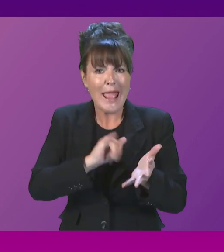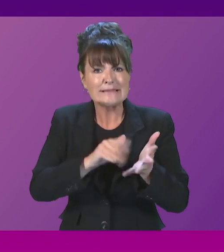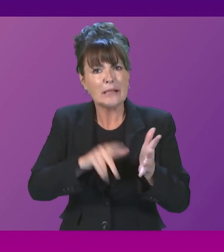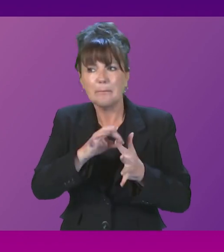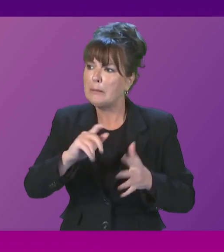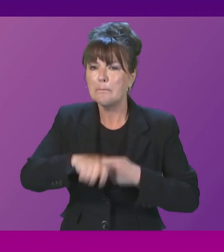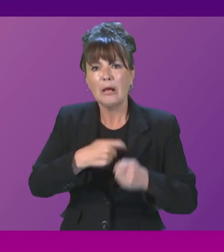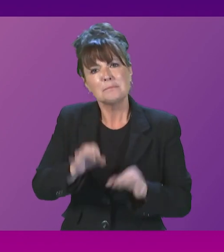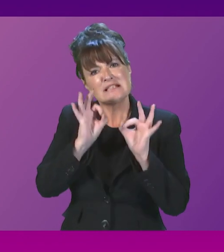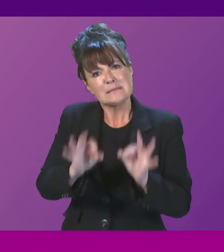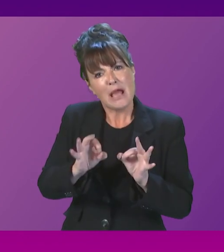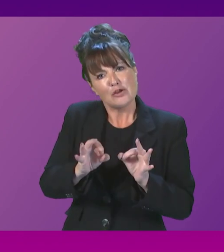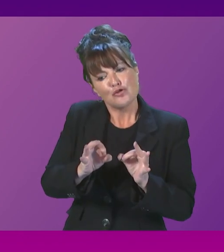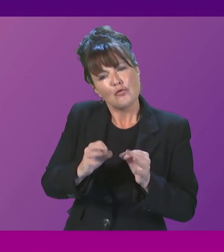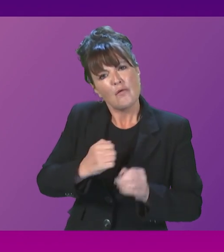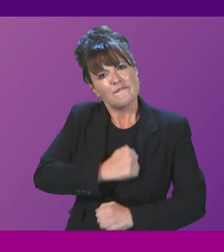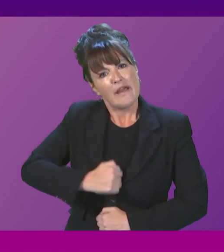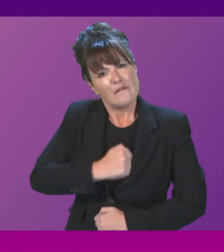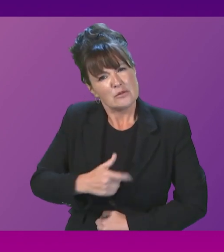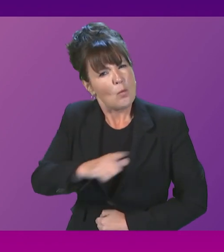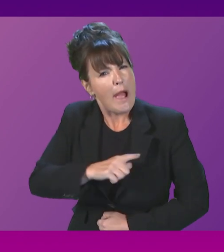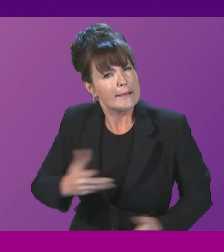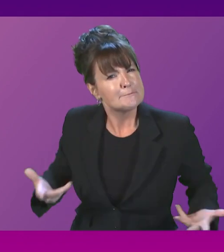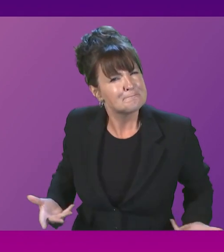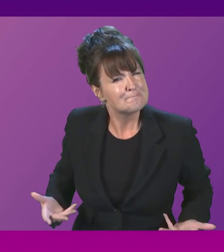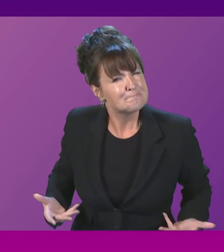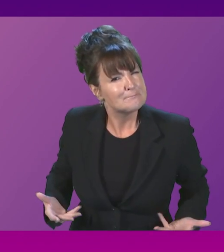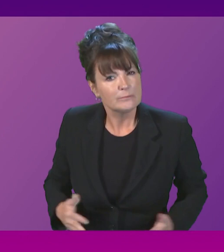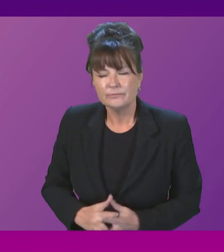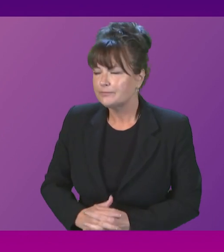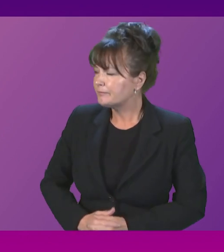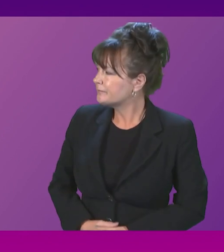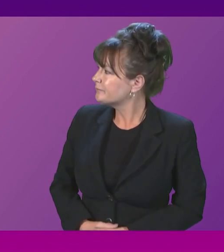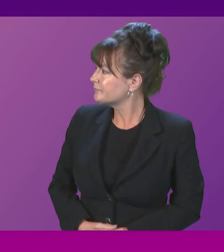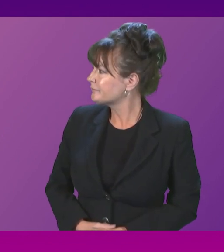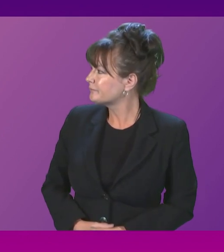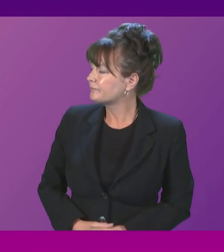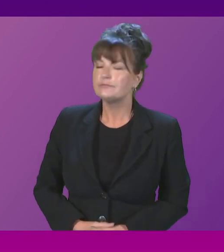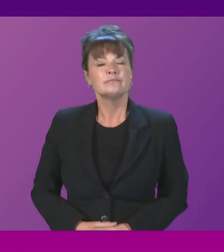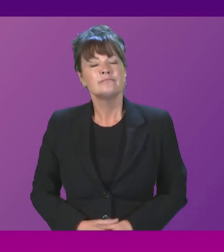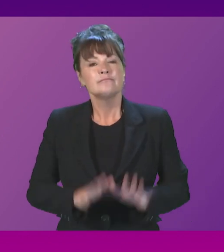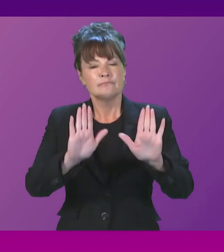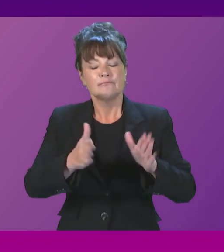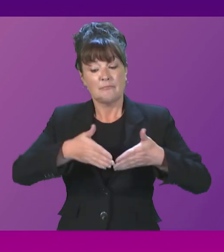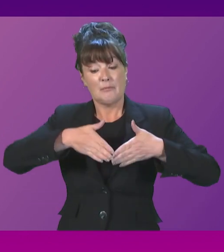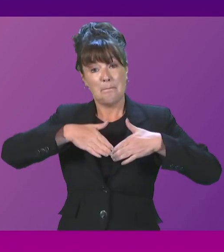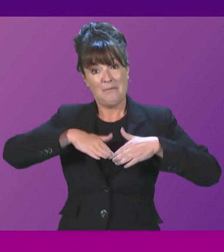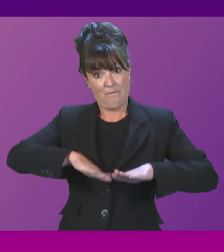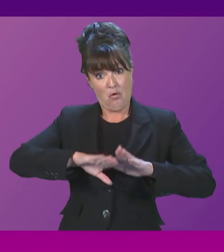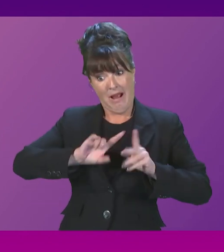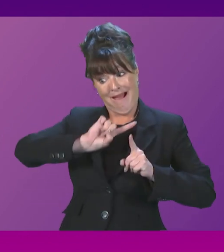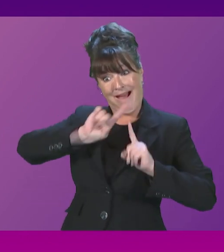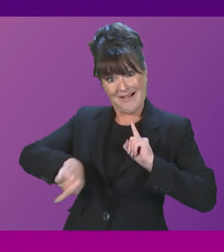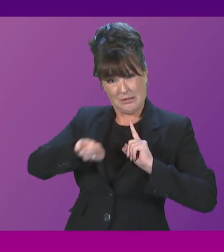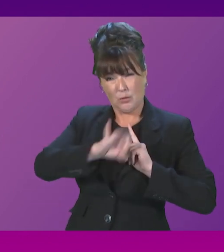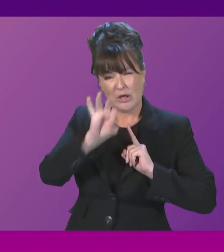First Minister. Before I come on to the specifics, Presiding Officer, perhaps Douglas Ross